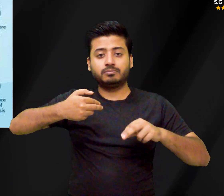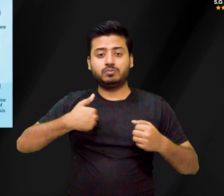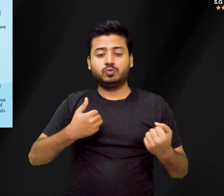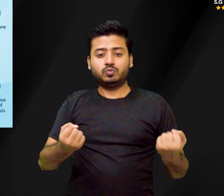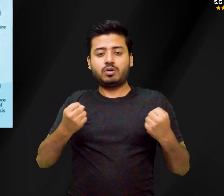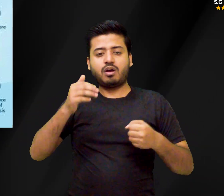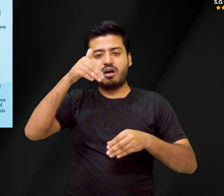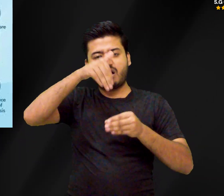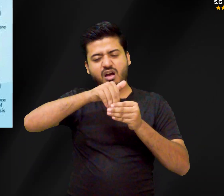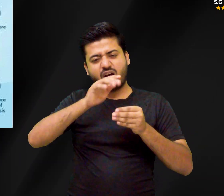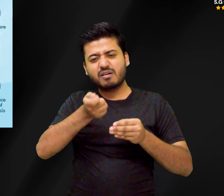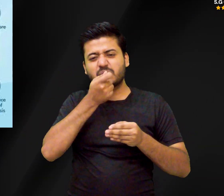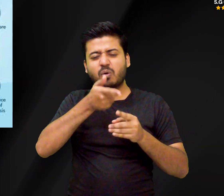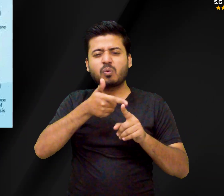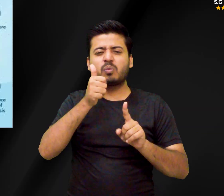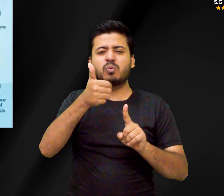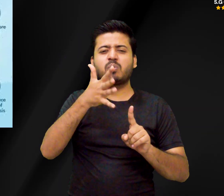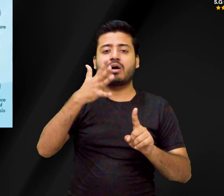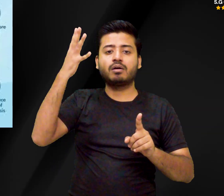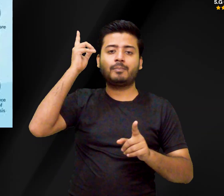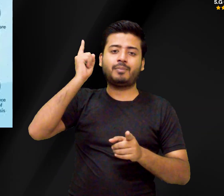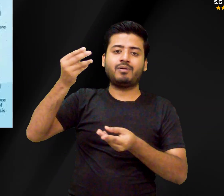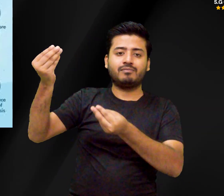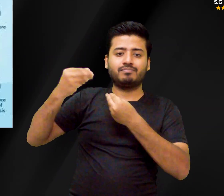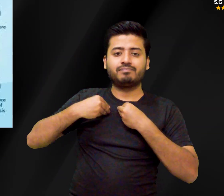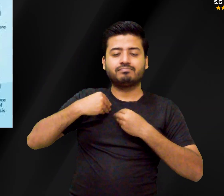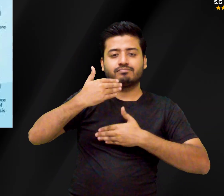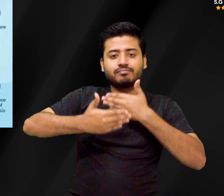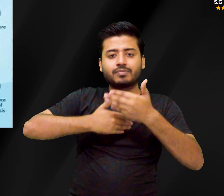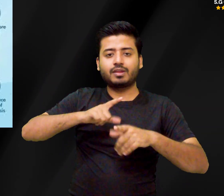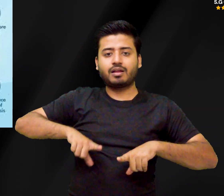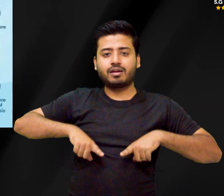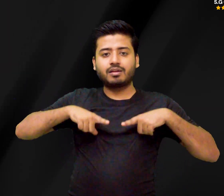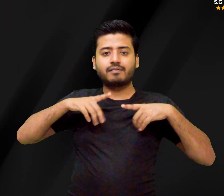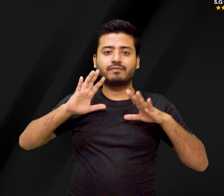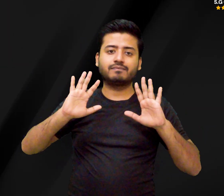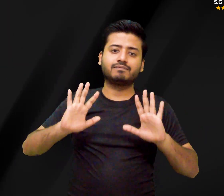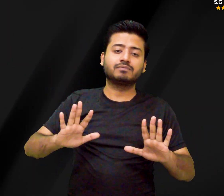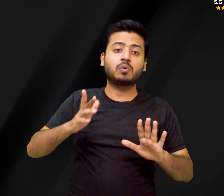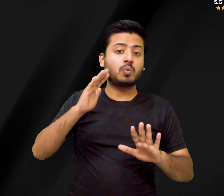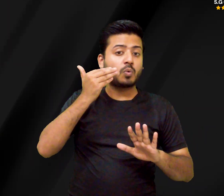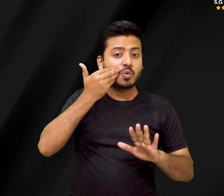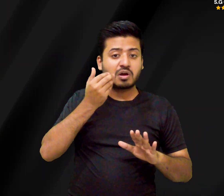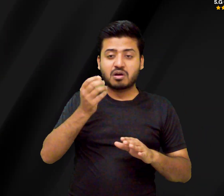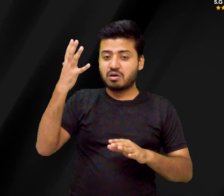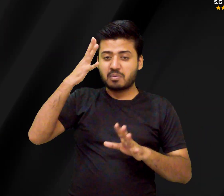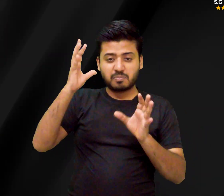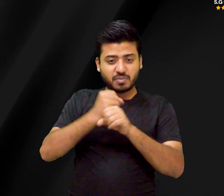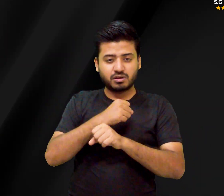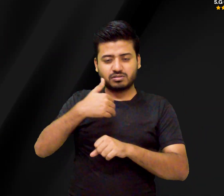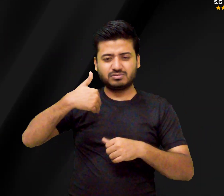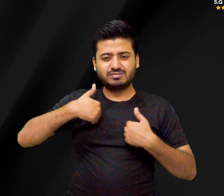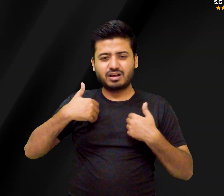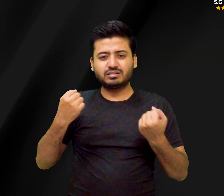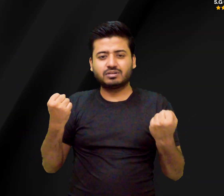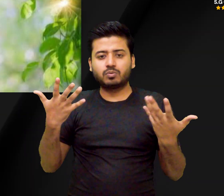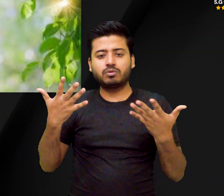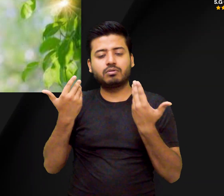homes are not getting enough direct sunlight exposure. Vitamin D is crucial for calcium absorption. Without enough